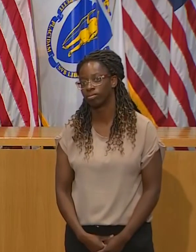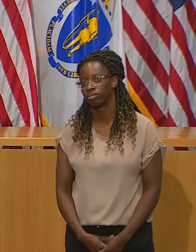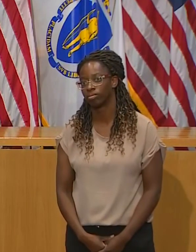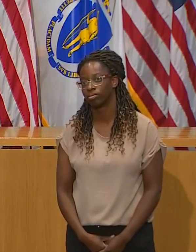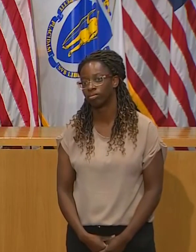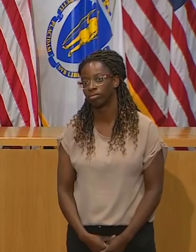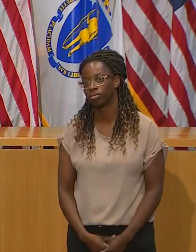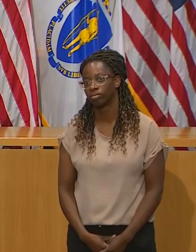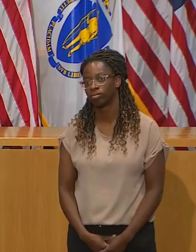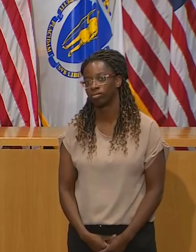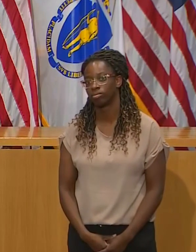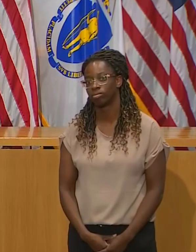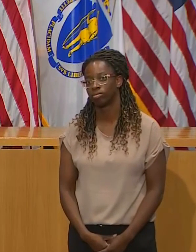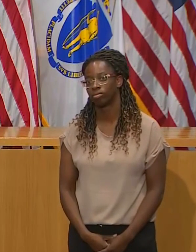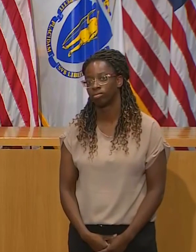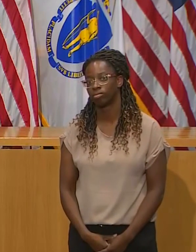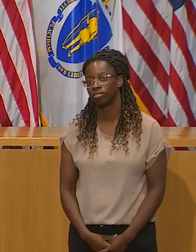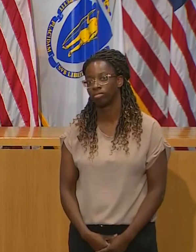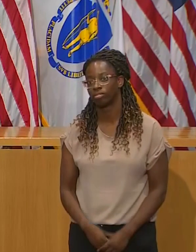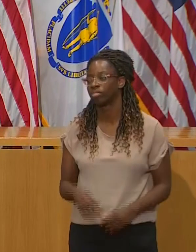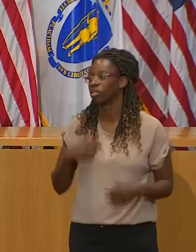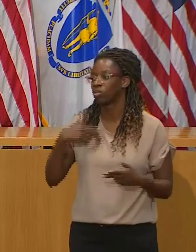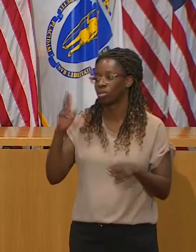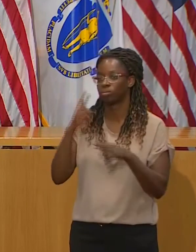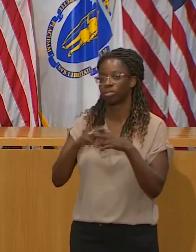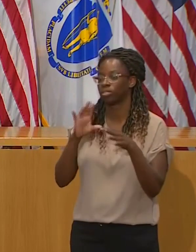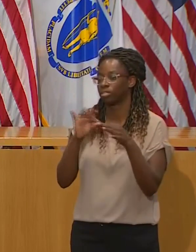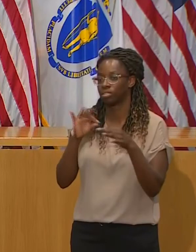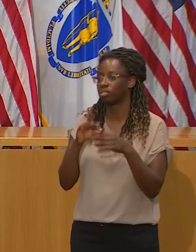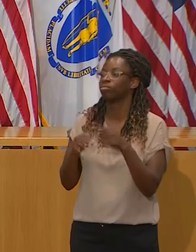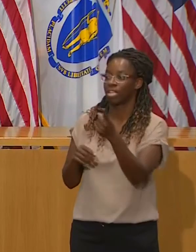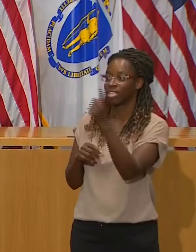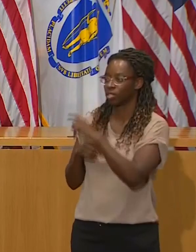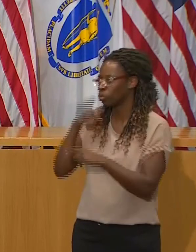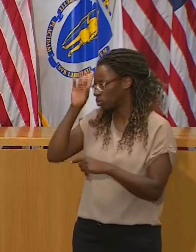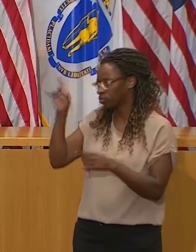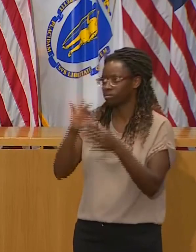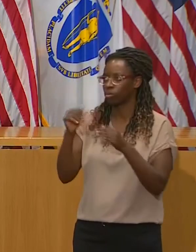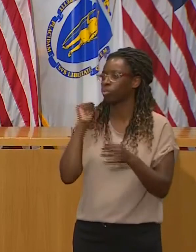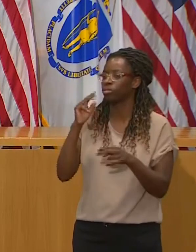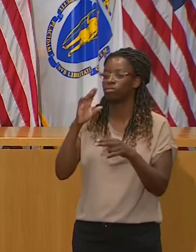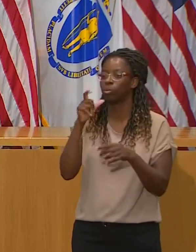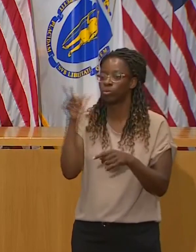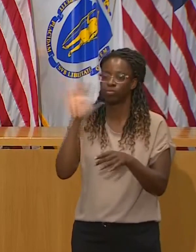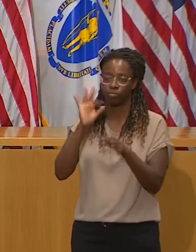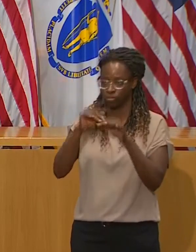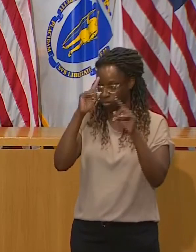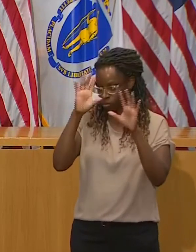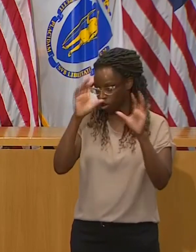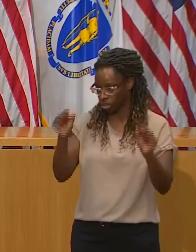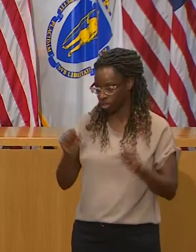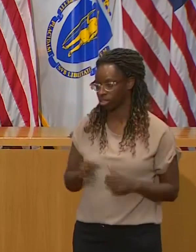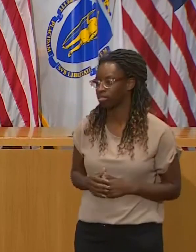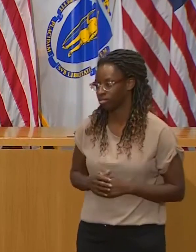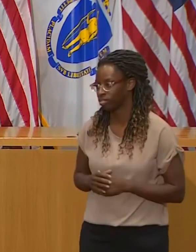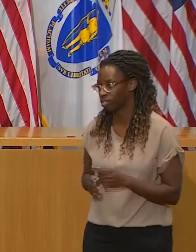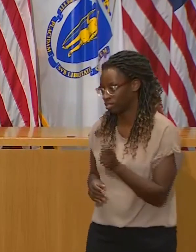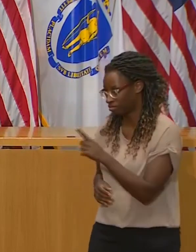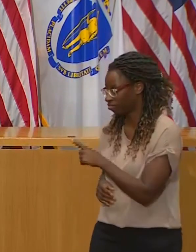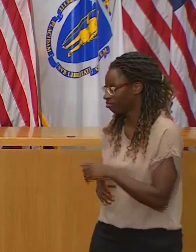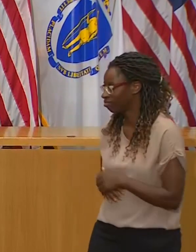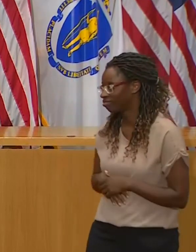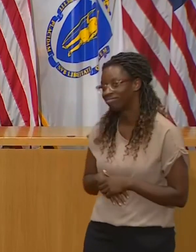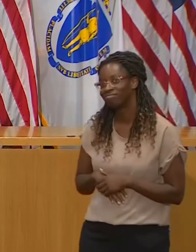before. Do you think the election will be a turning point for this pandemic? A lot of people have provided an election to be able to see a brighter side of the other side of the people?